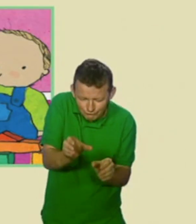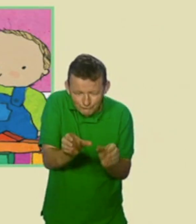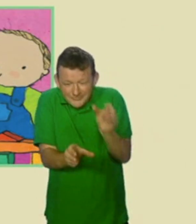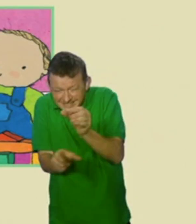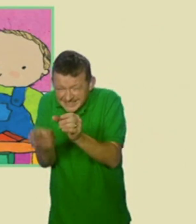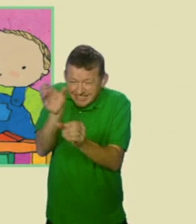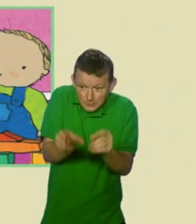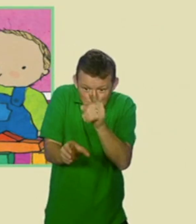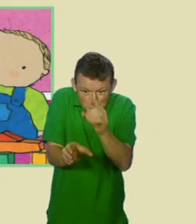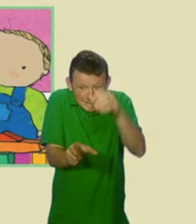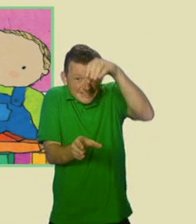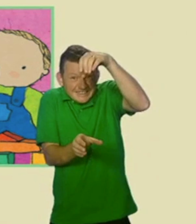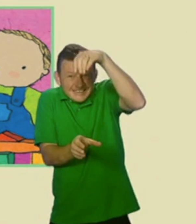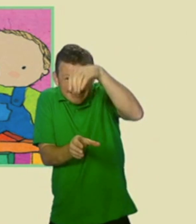Can you balance that block on the top?